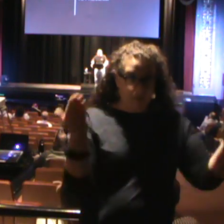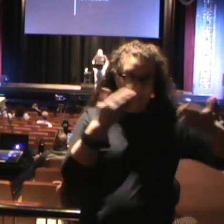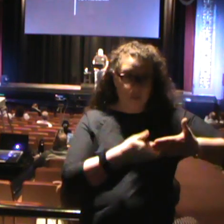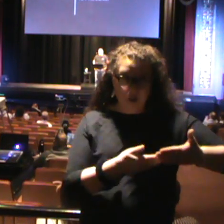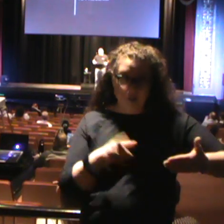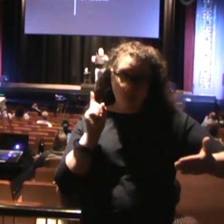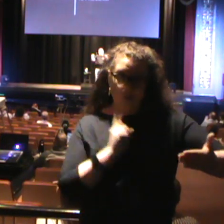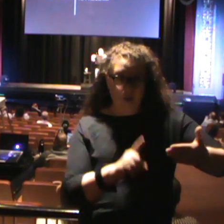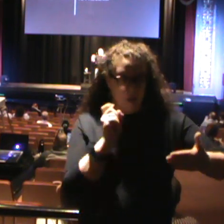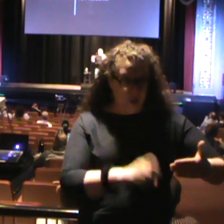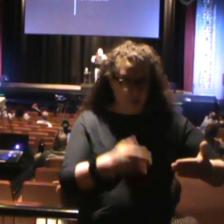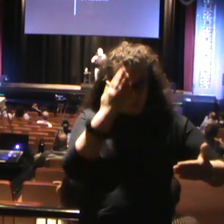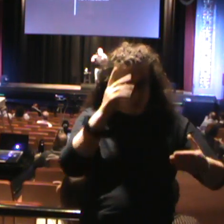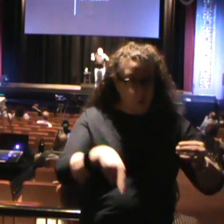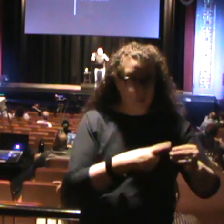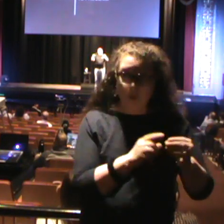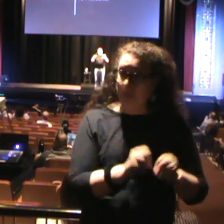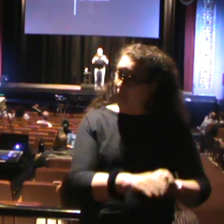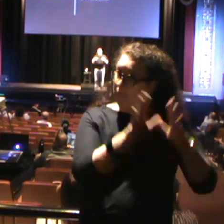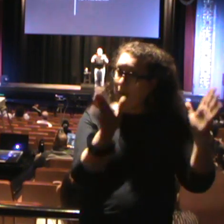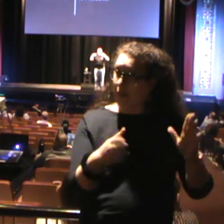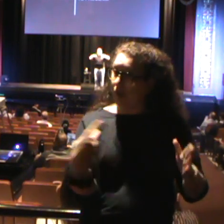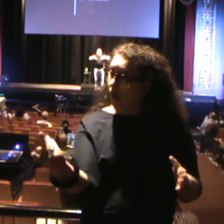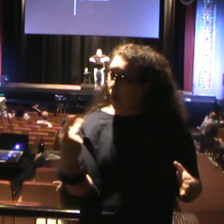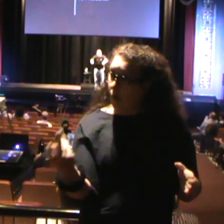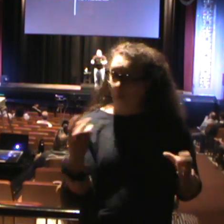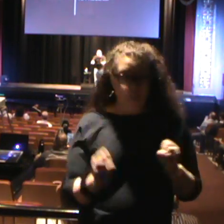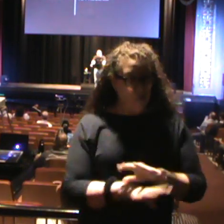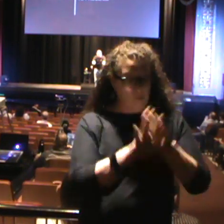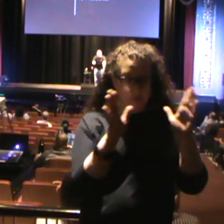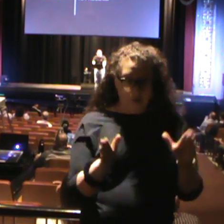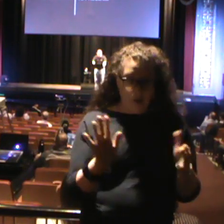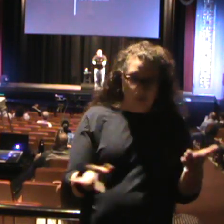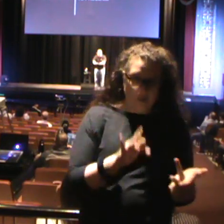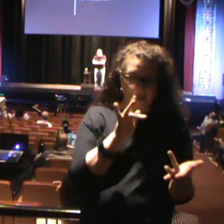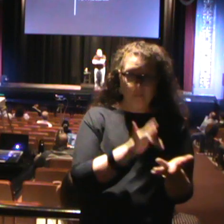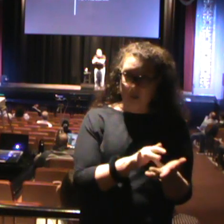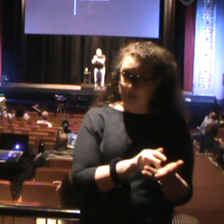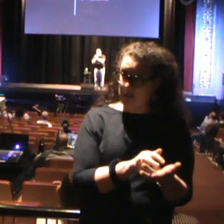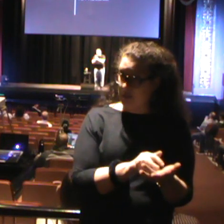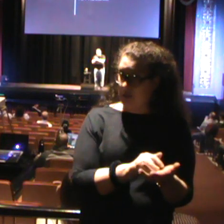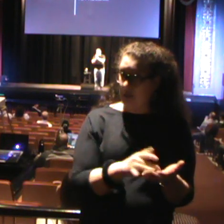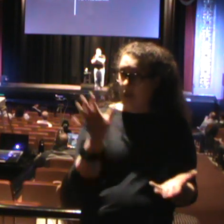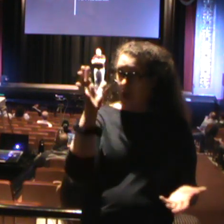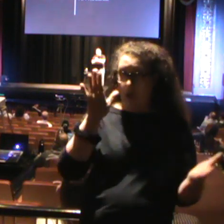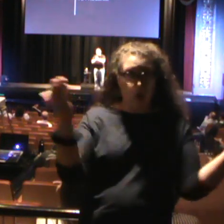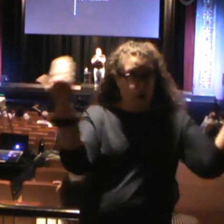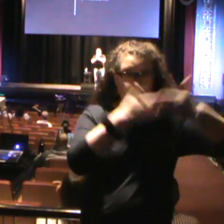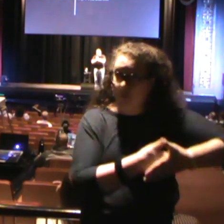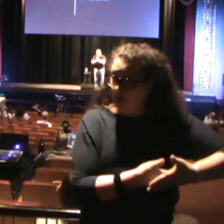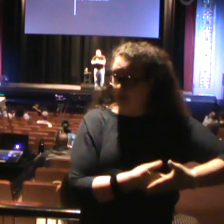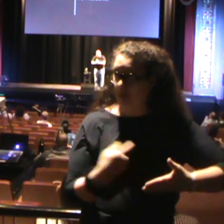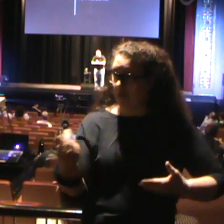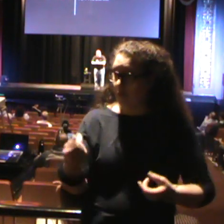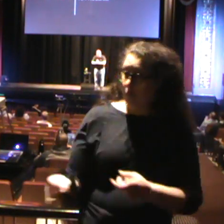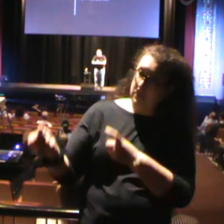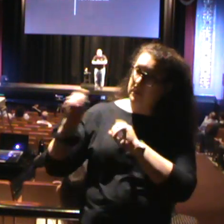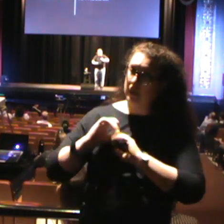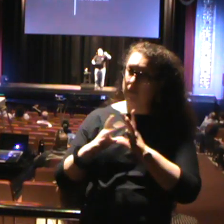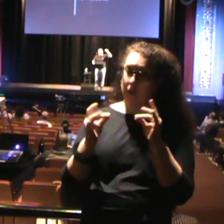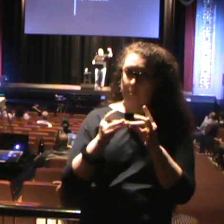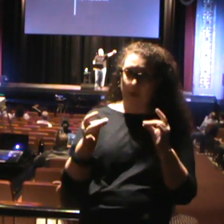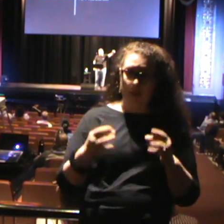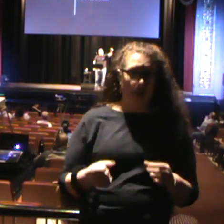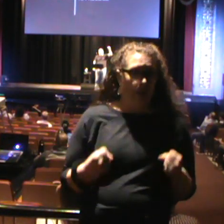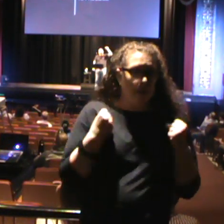about the light. And you and I are the light in the midst of darkness. We have been given the message of reconciliation